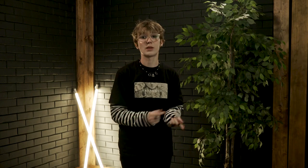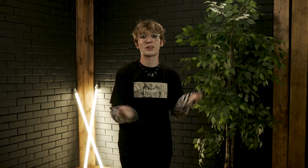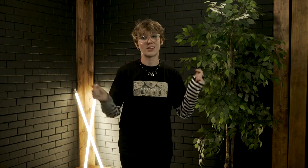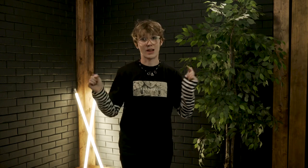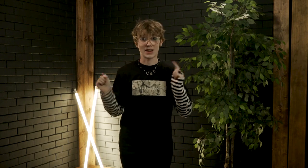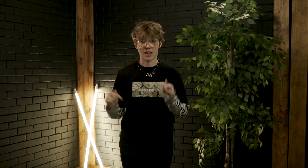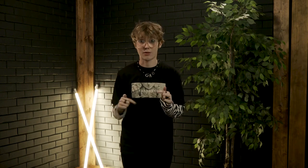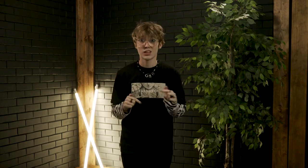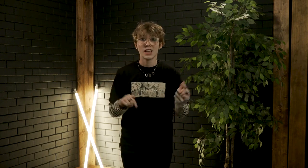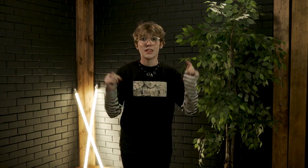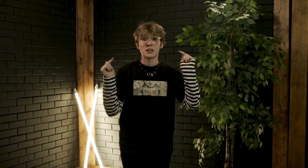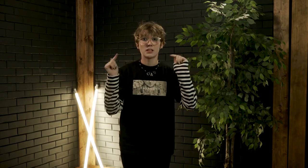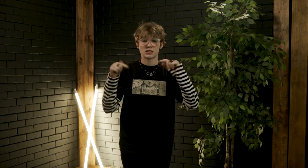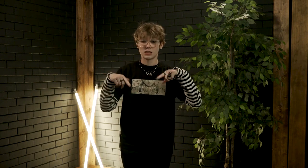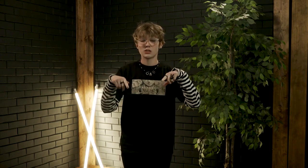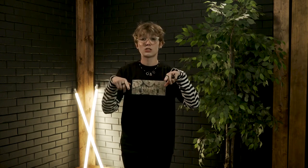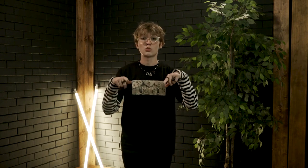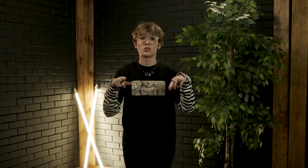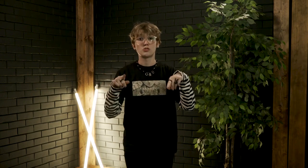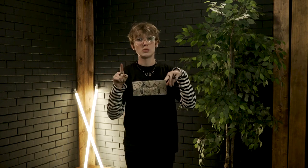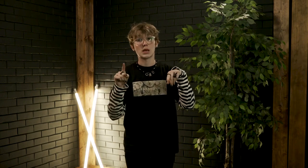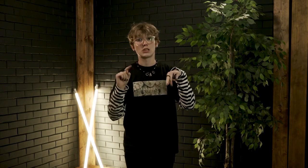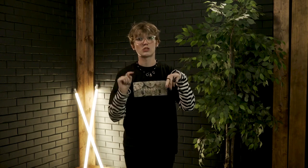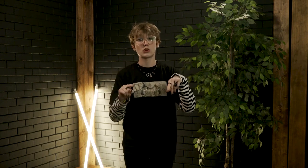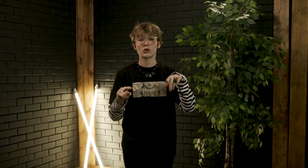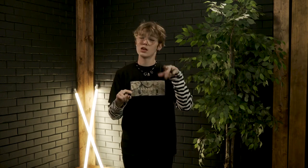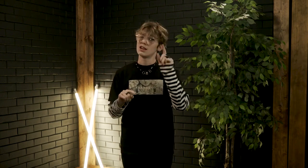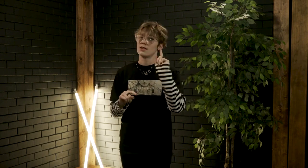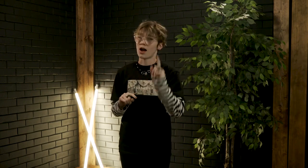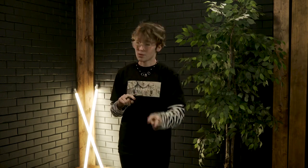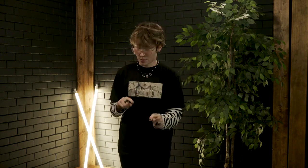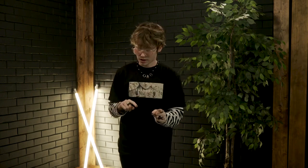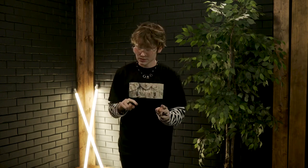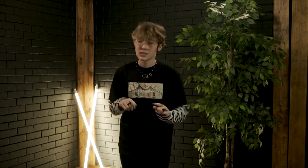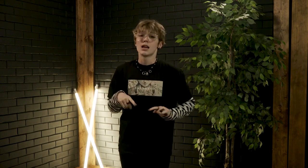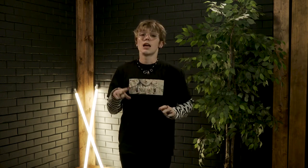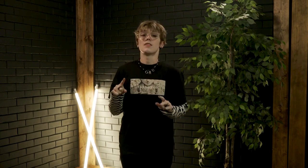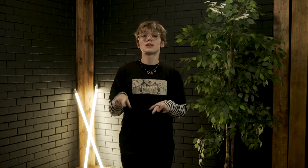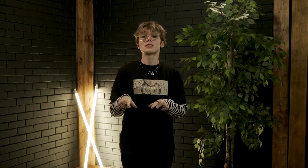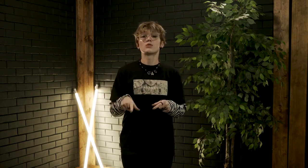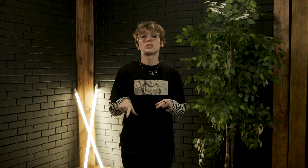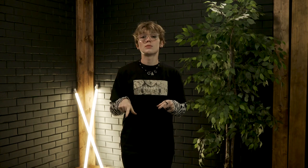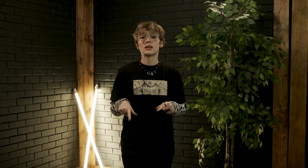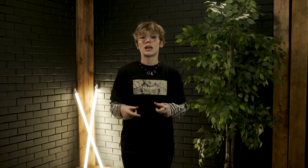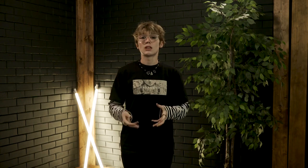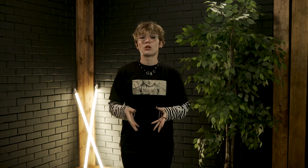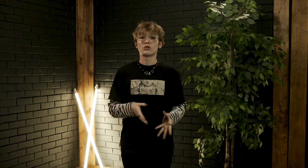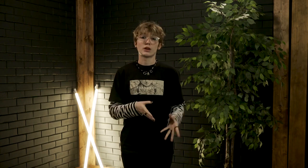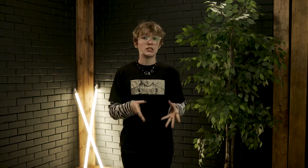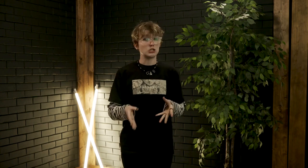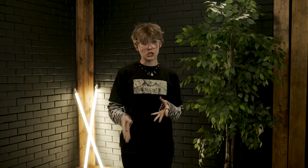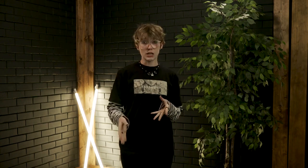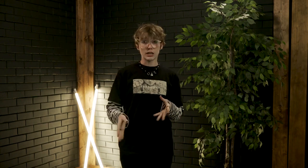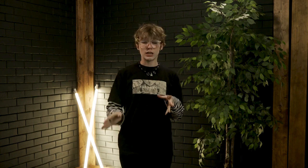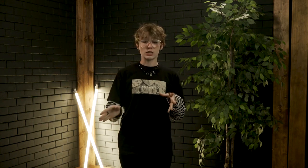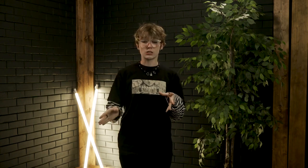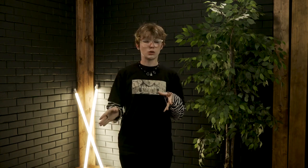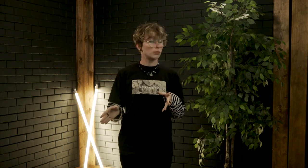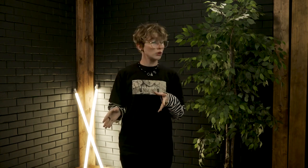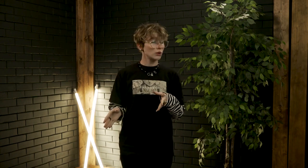we are in right now then in the center there's going to be a circle not a box and this is going to be a little grace g it is blue